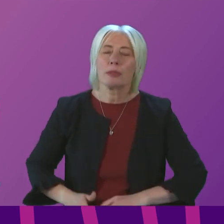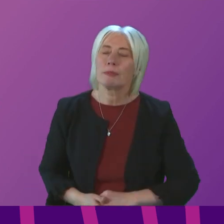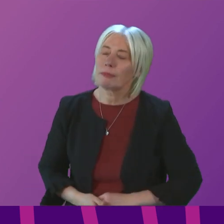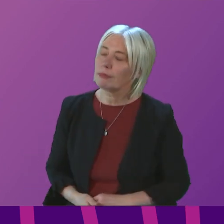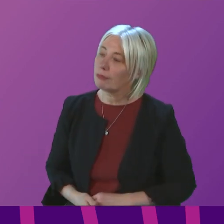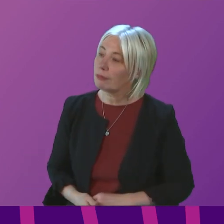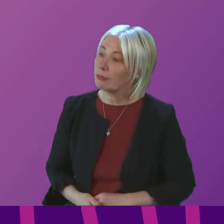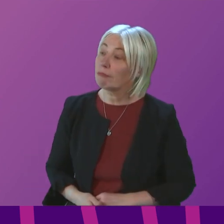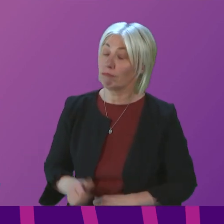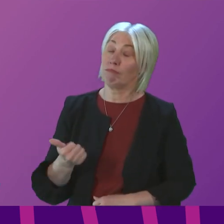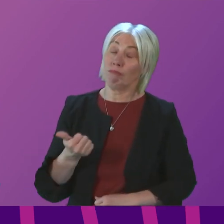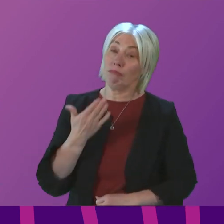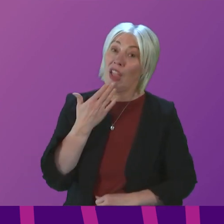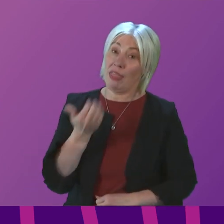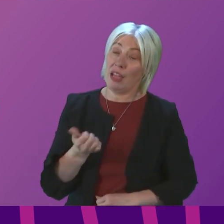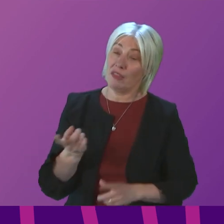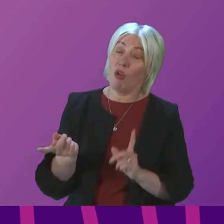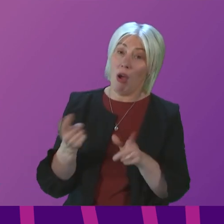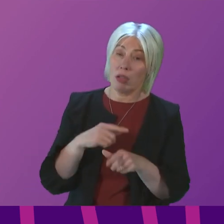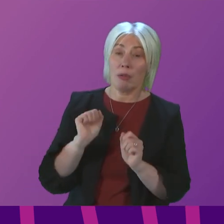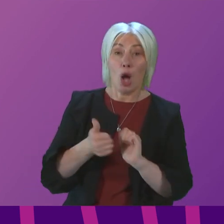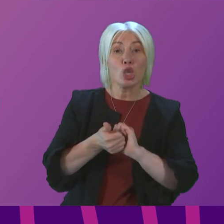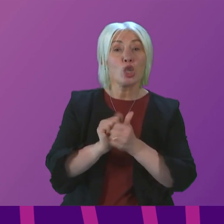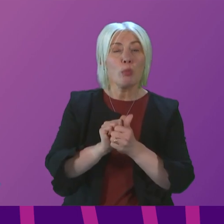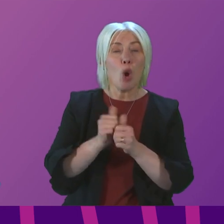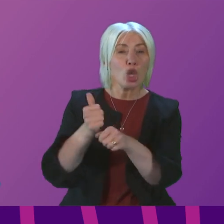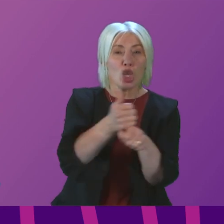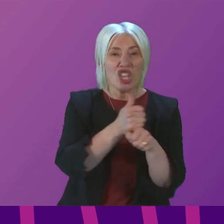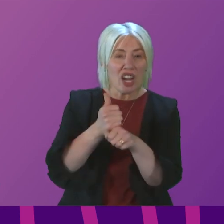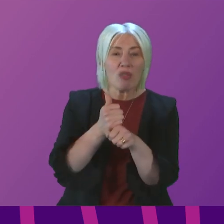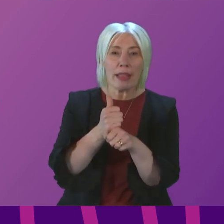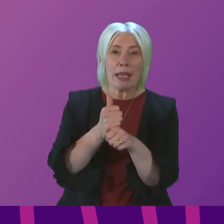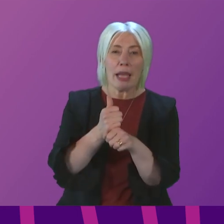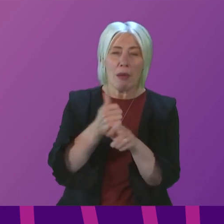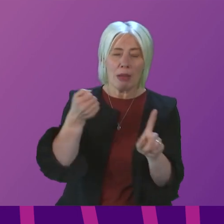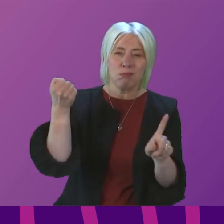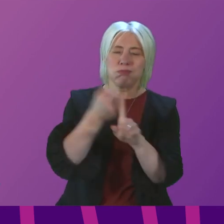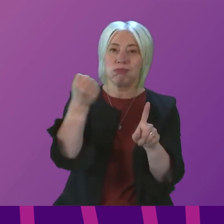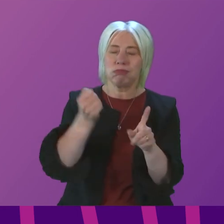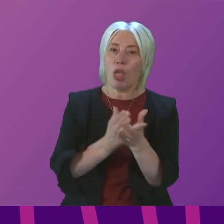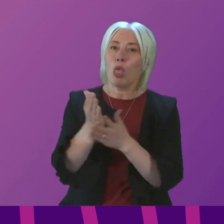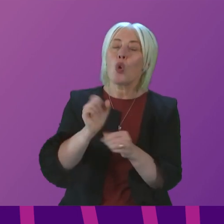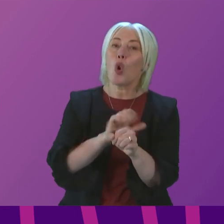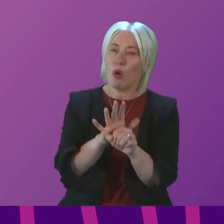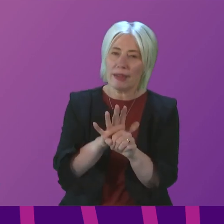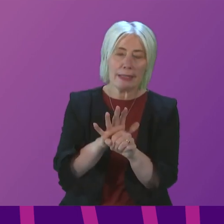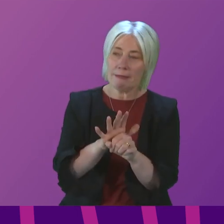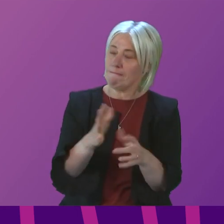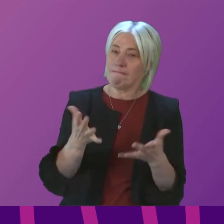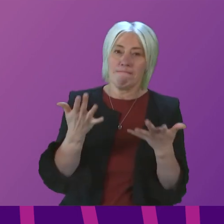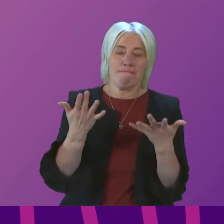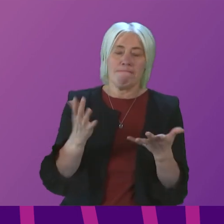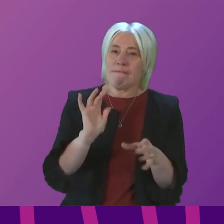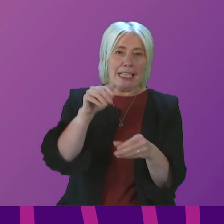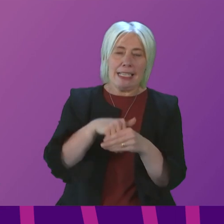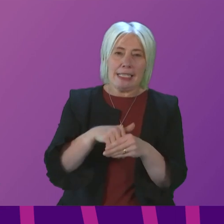I thank the First Minister for that answer. The sport in general has taken a significant hit during Covid, many have been unable to participate,